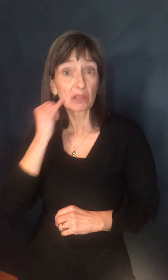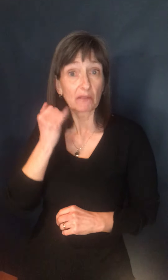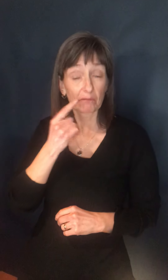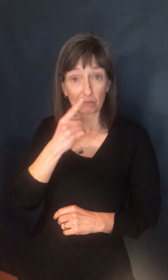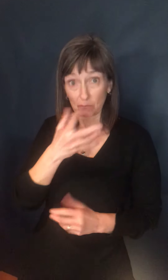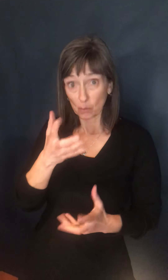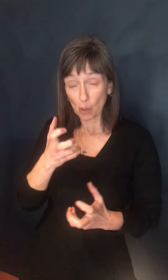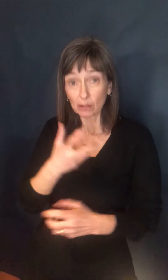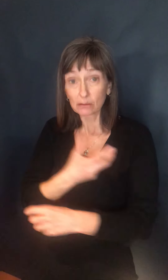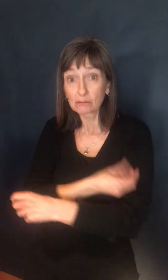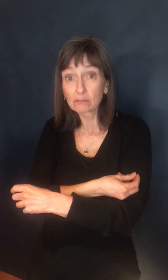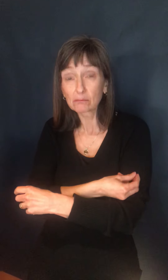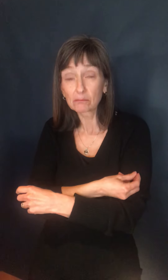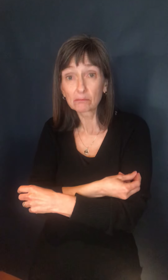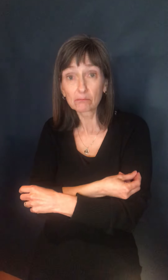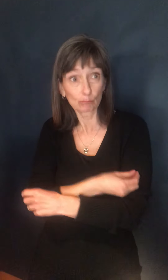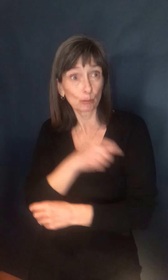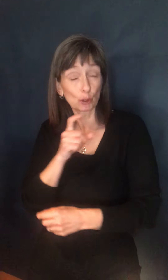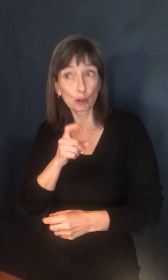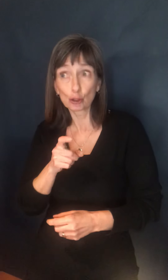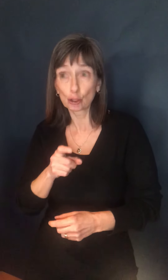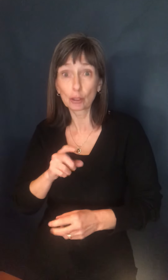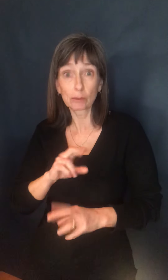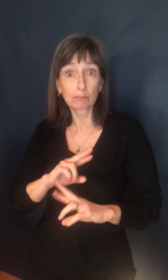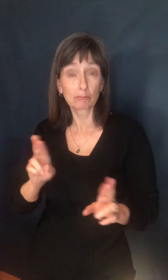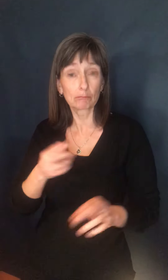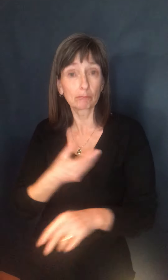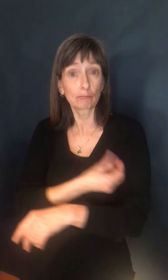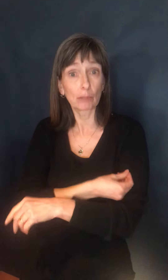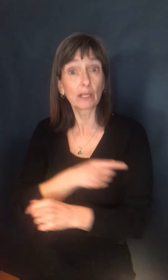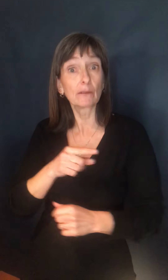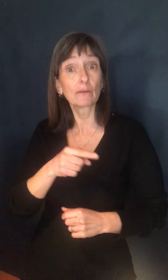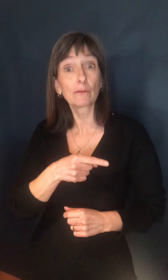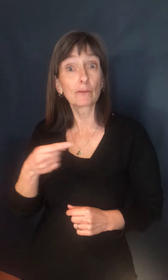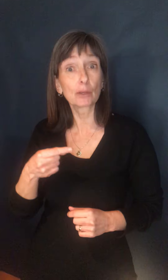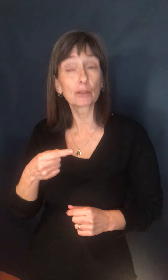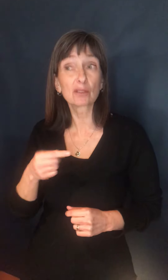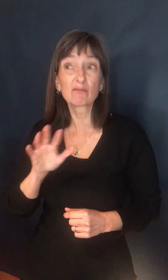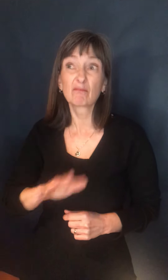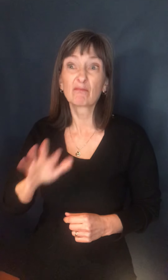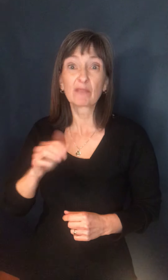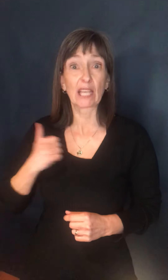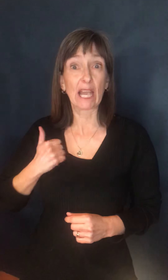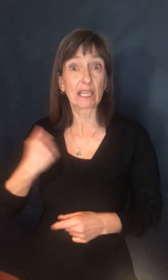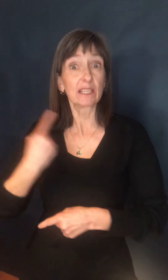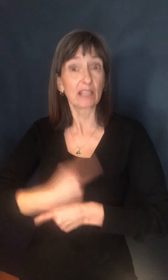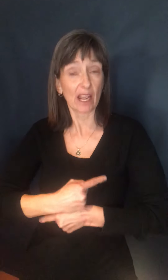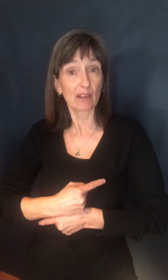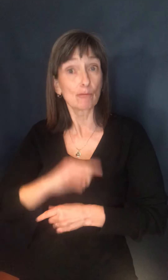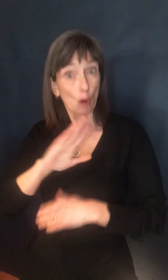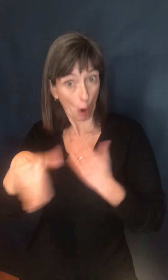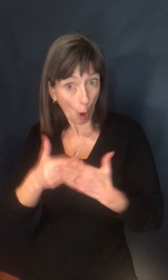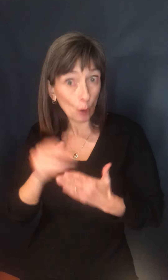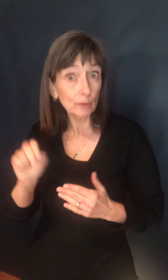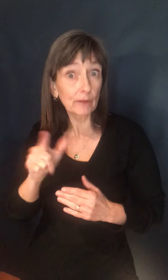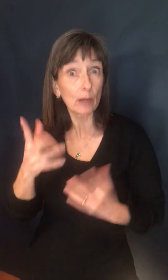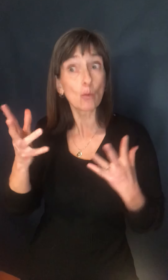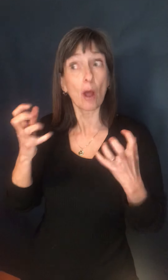dose of the vaccine should be able to have had their first dose around Canada Day and then we can go back and offer